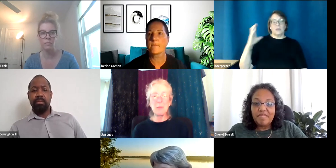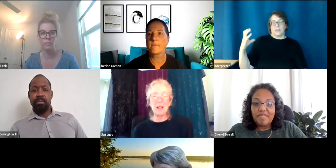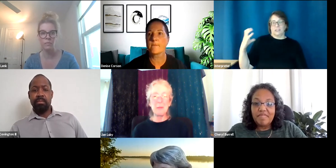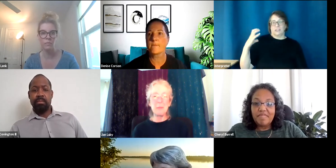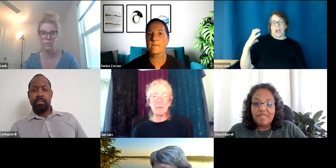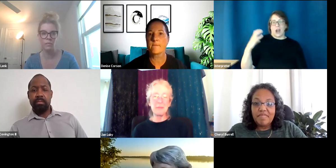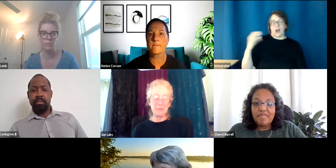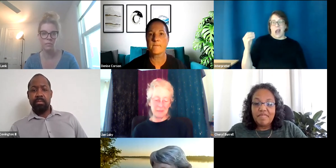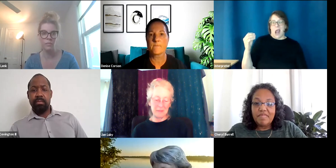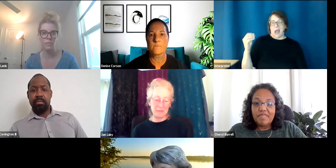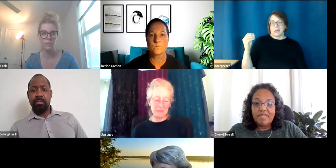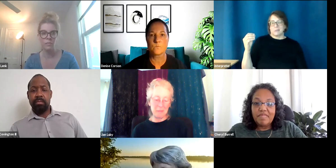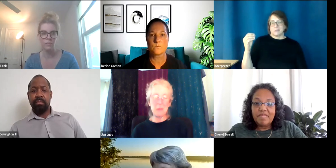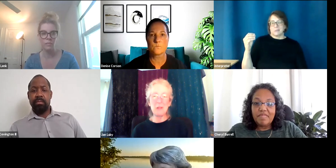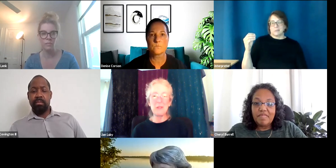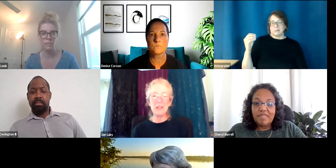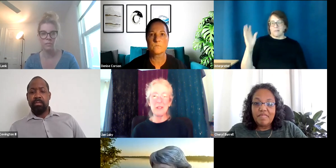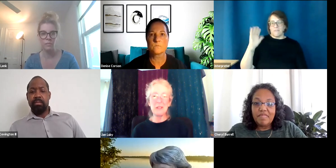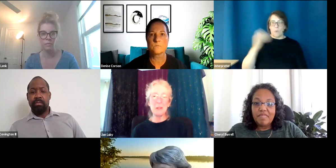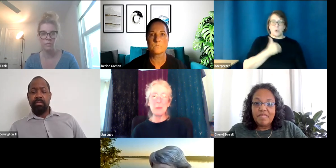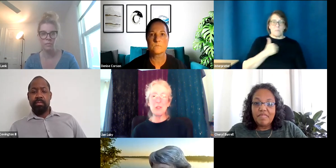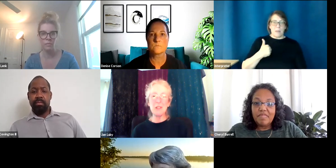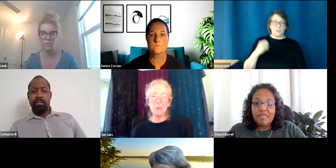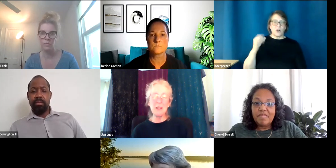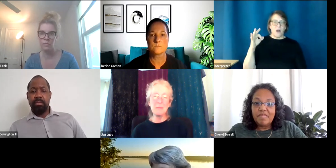member of the commission as well.